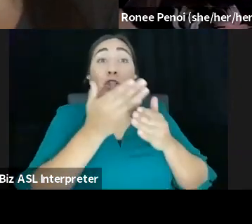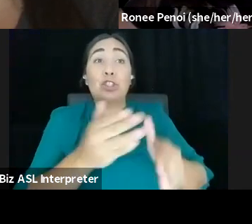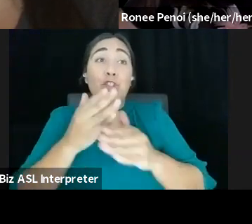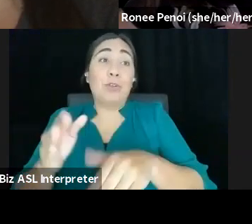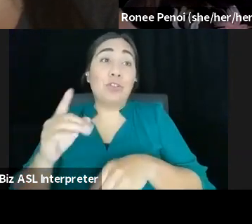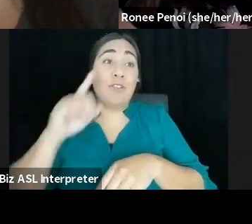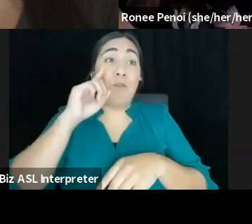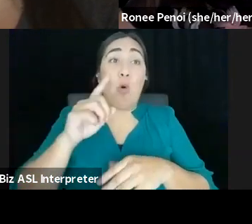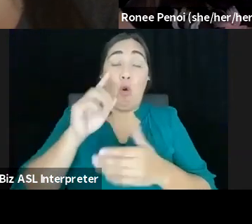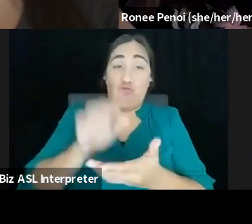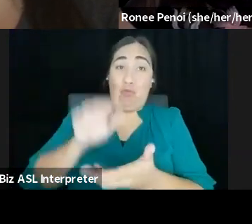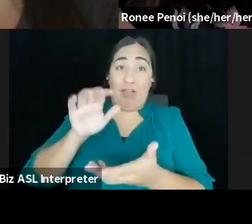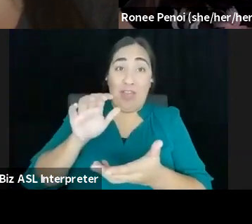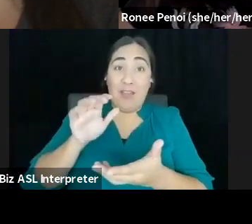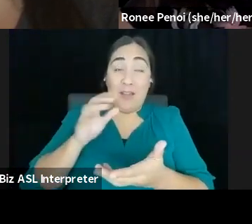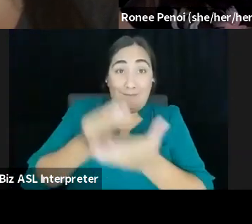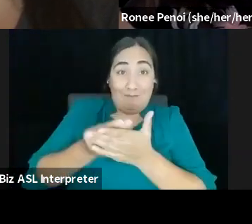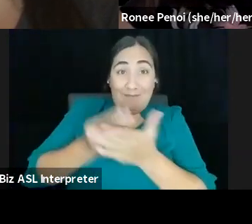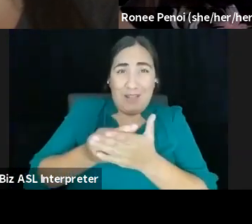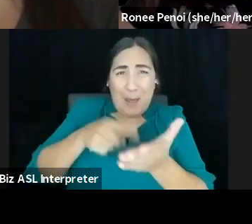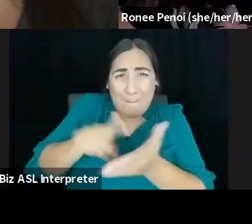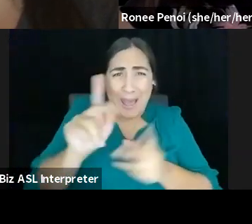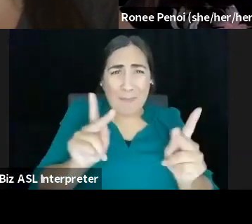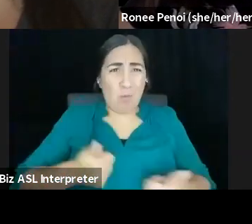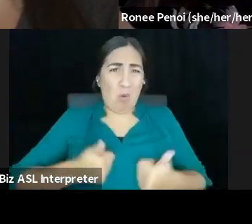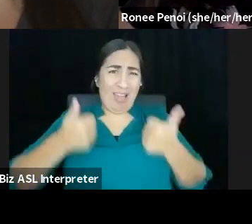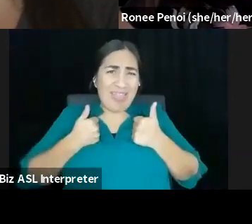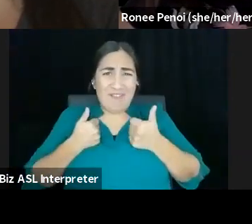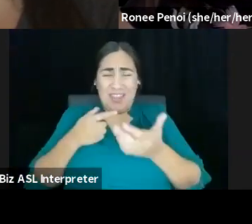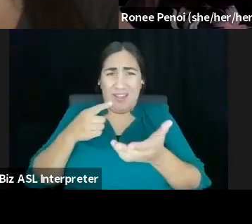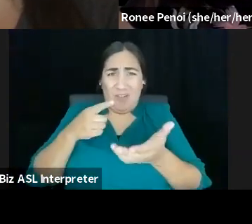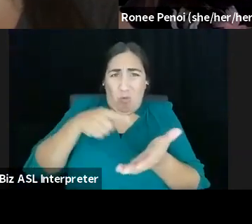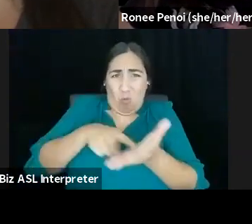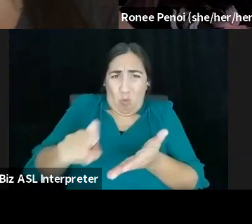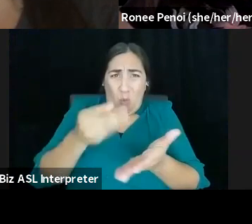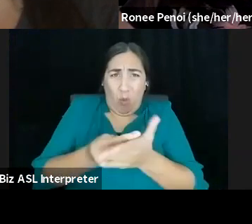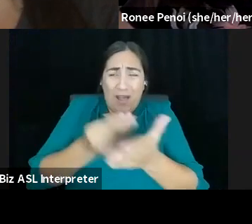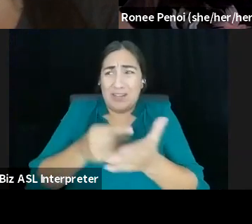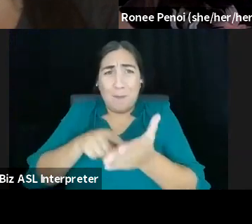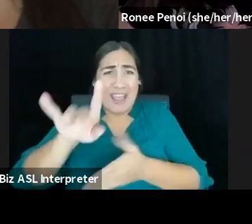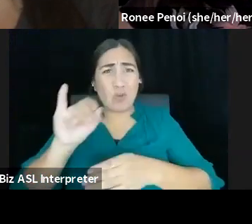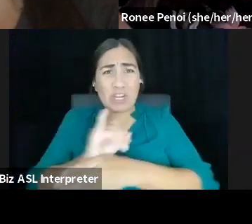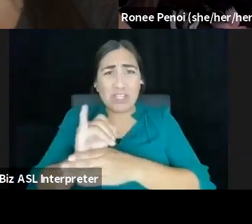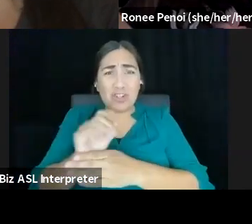people a living wage, pay your interns, pay your fellows. No one should be making